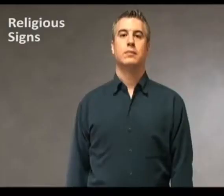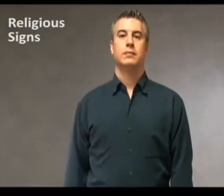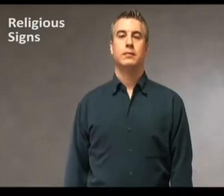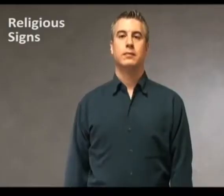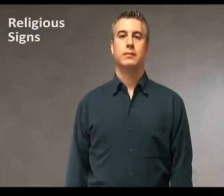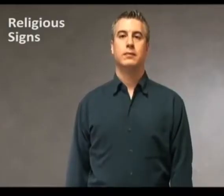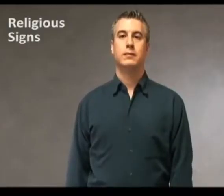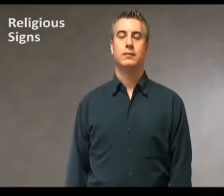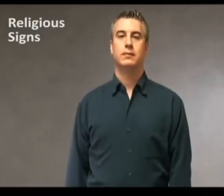Christian.